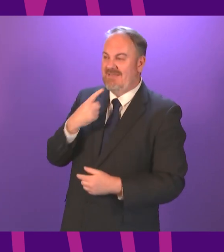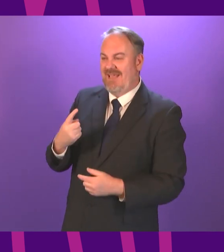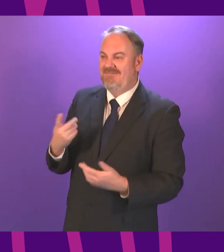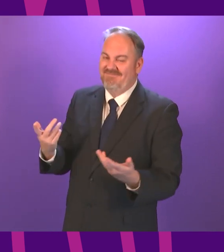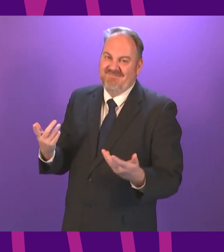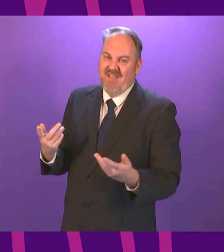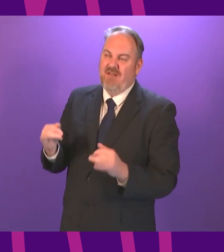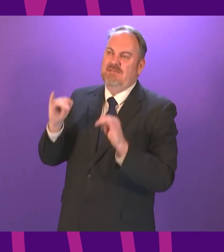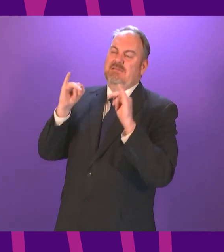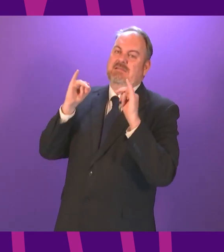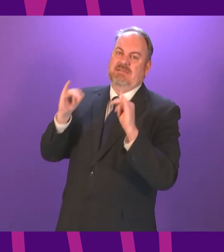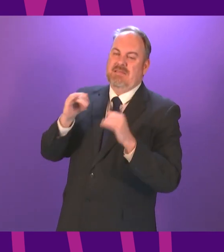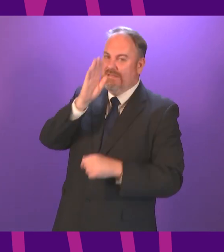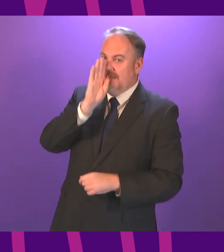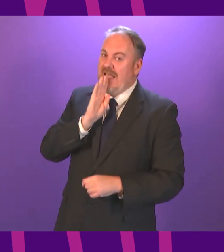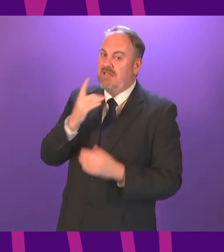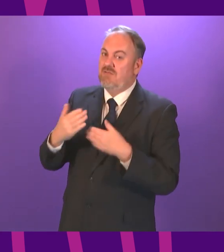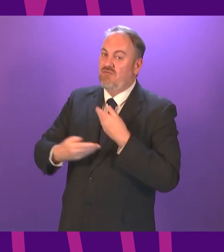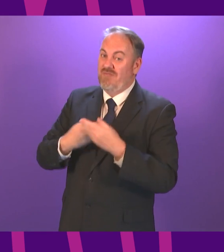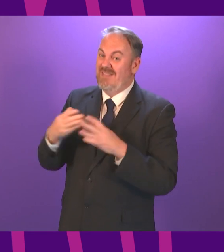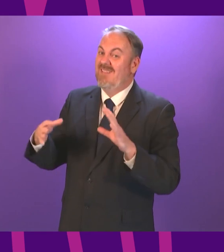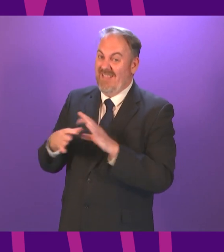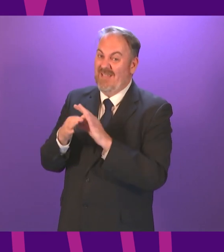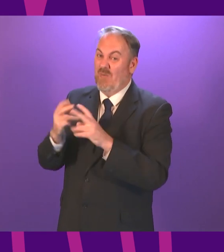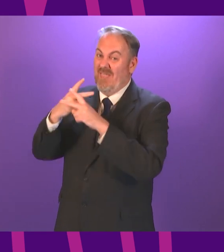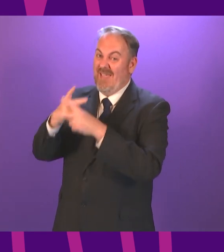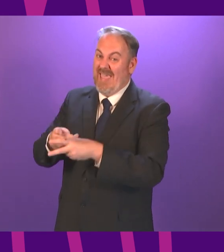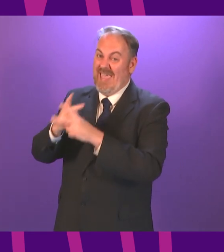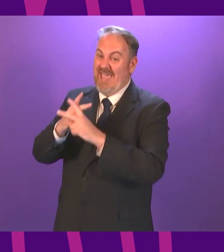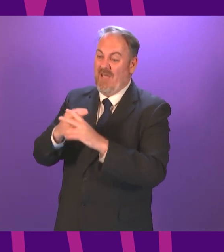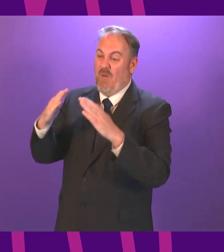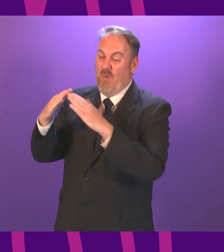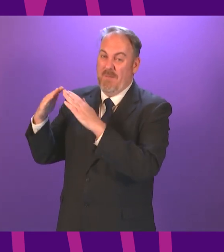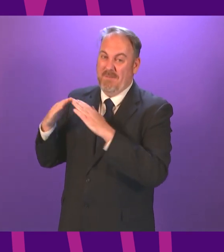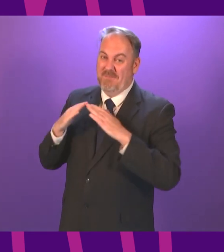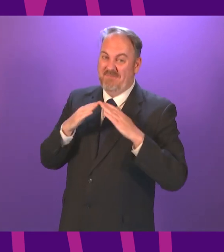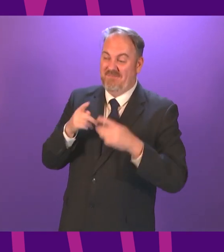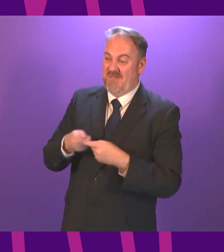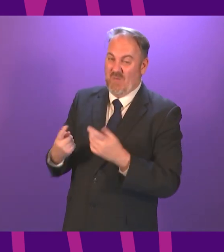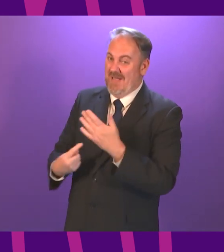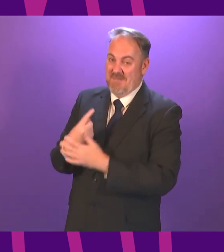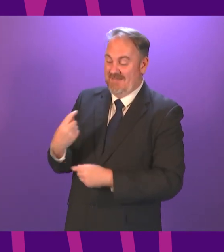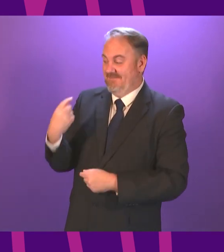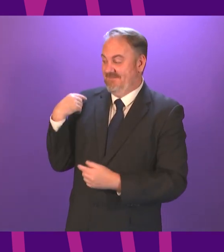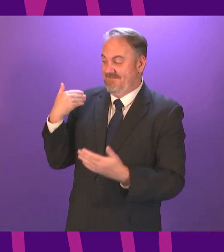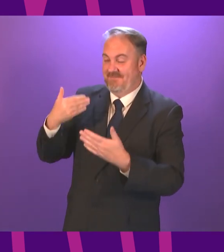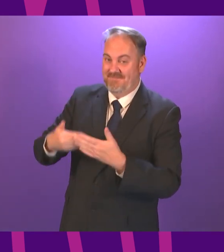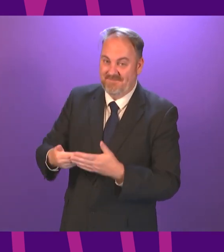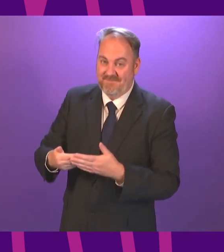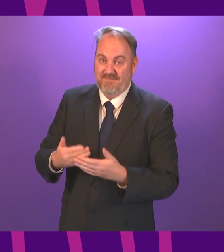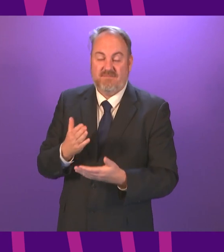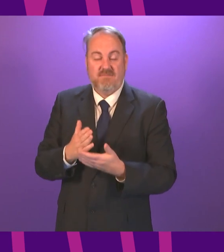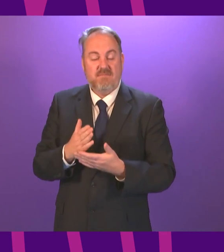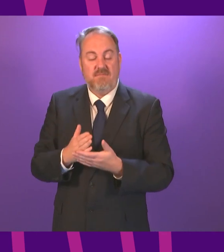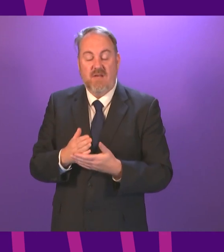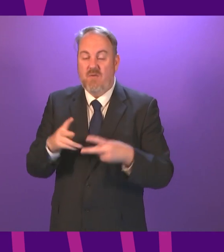story will be found in our care homes. The minutes of the Scottish government's COVID advisory group of 2nd April cover several topics,